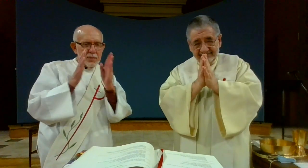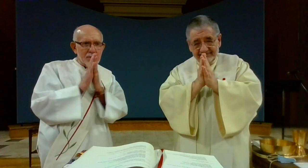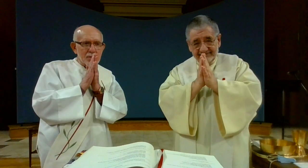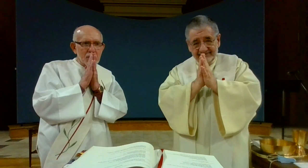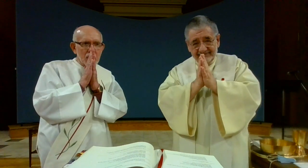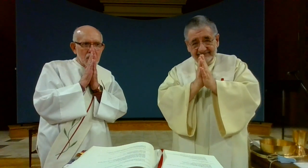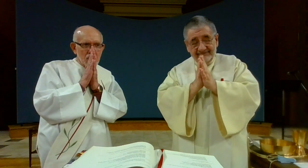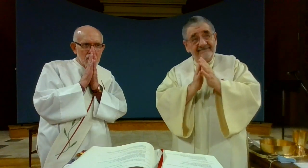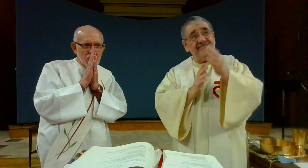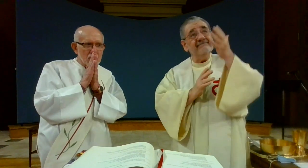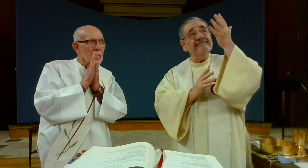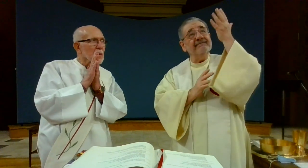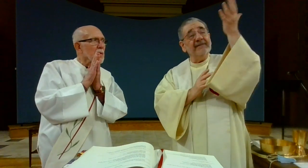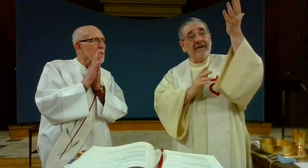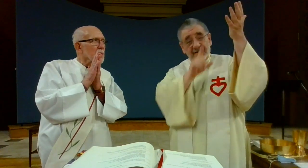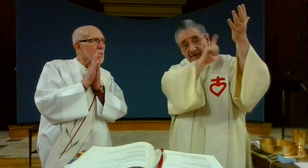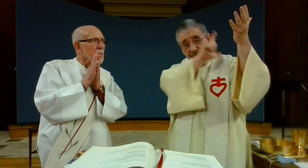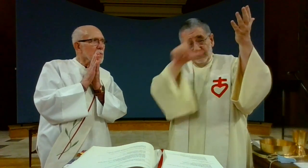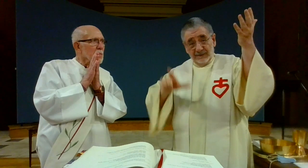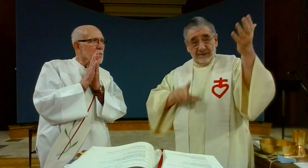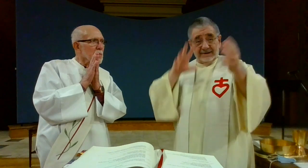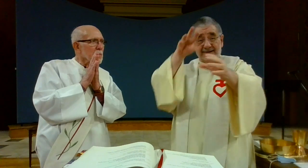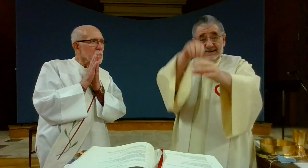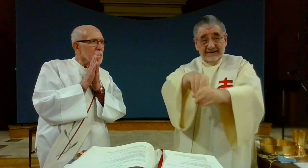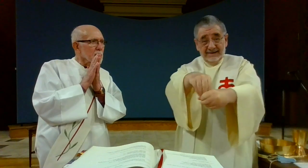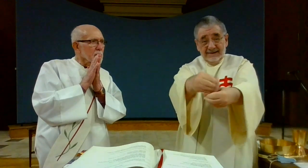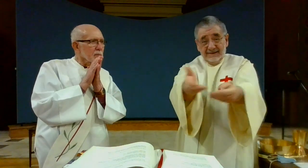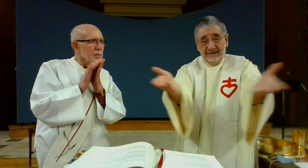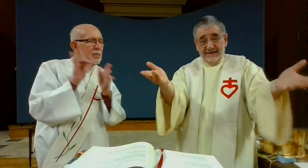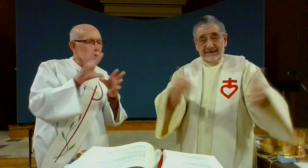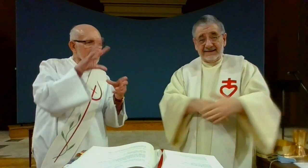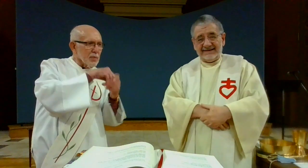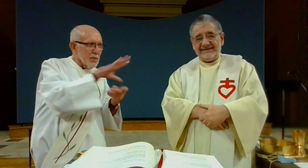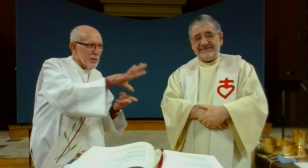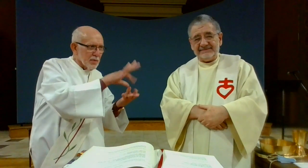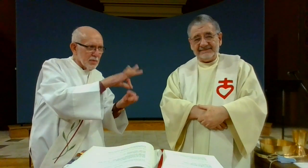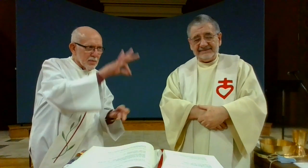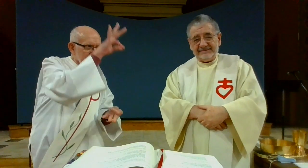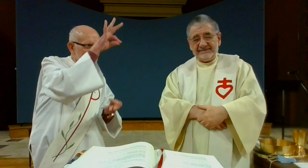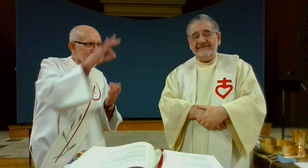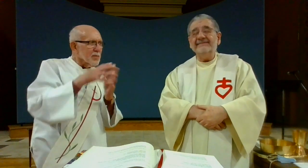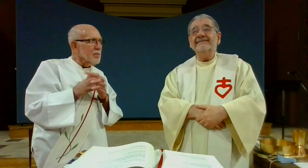In the name of the Father, and the Son, and the Holy Spirit, Amen. The Lord be with you and with your spirit.